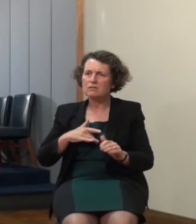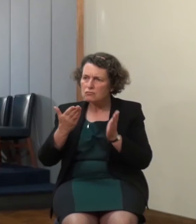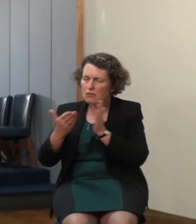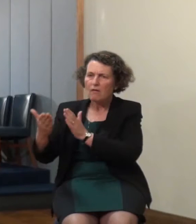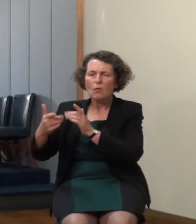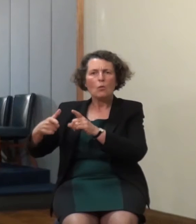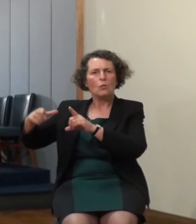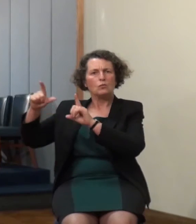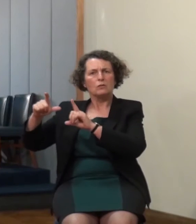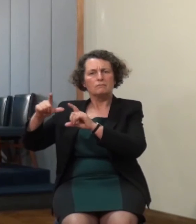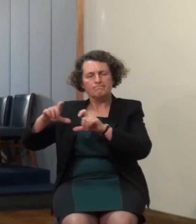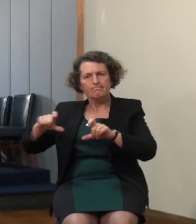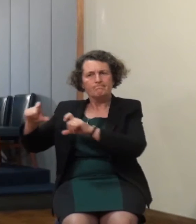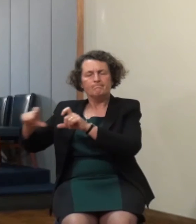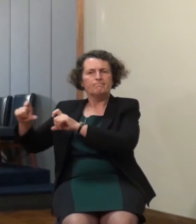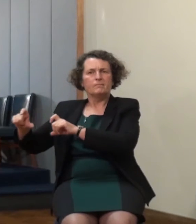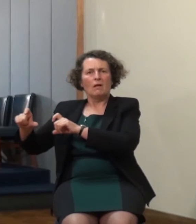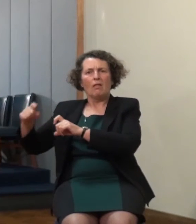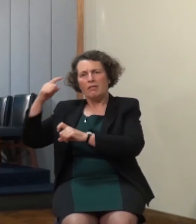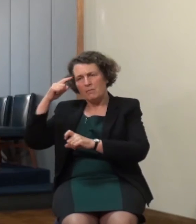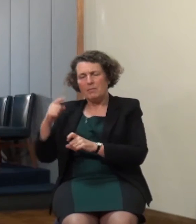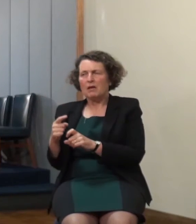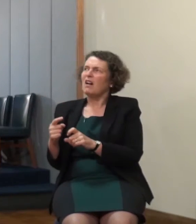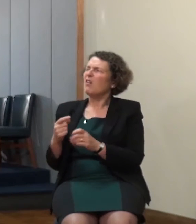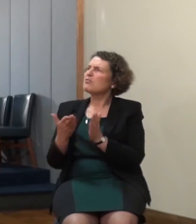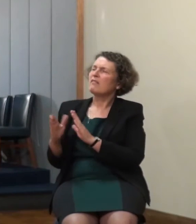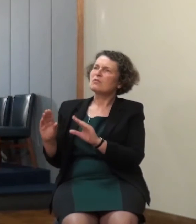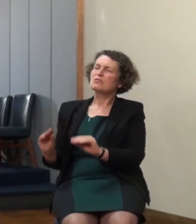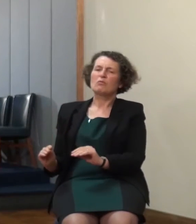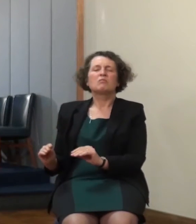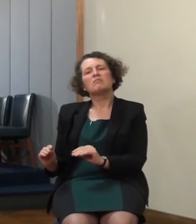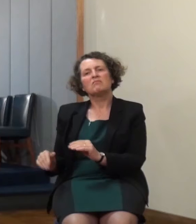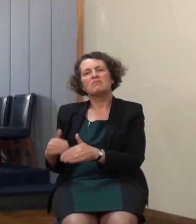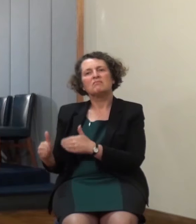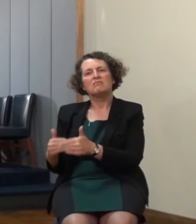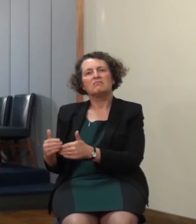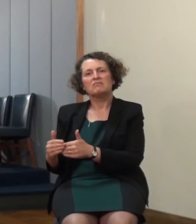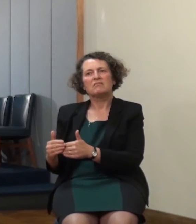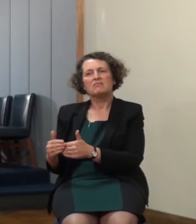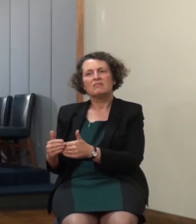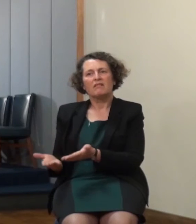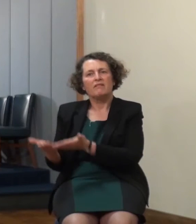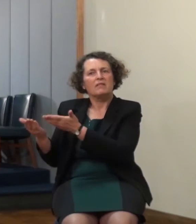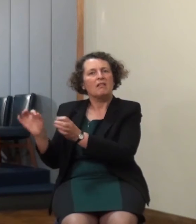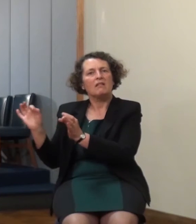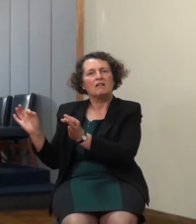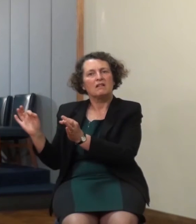you don't want to have to say what happened to my life or to